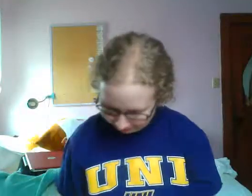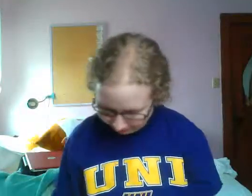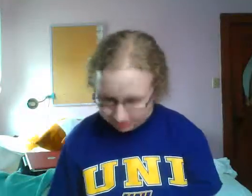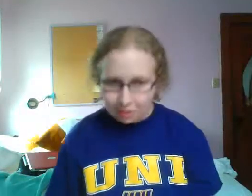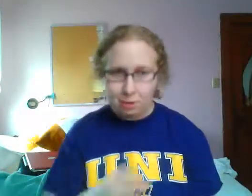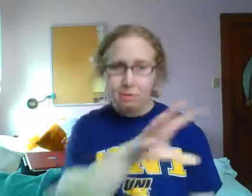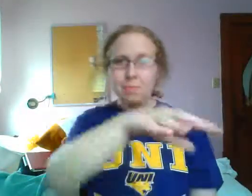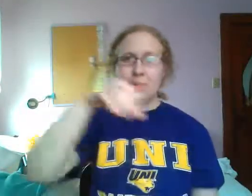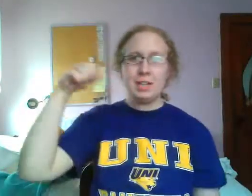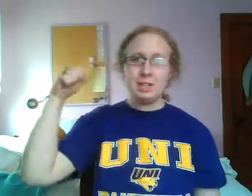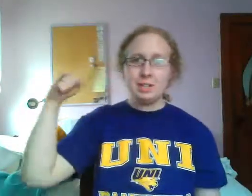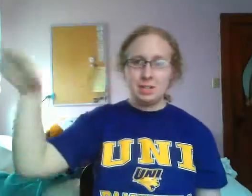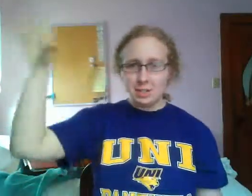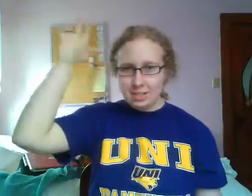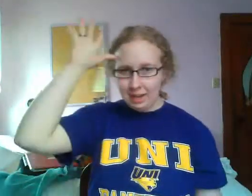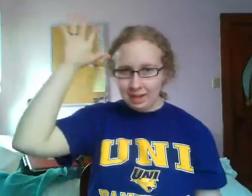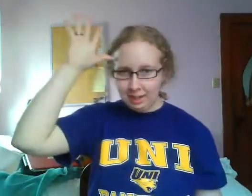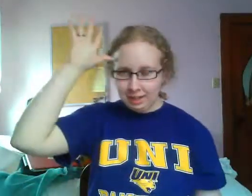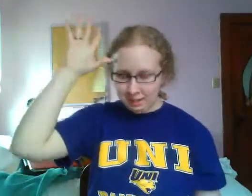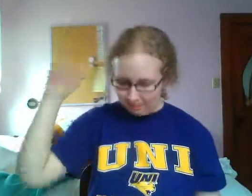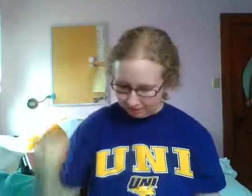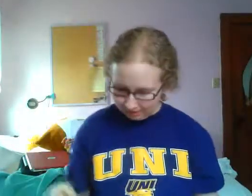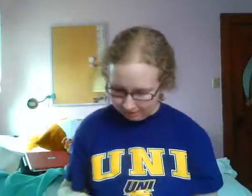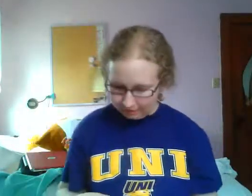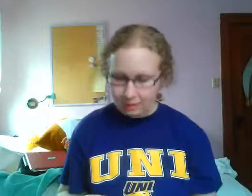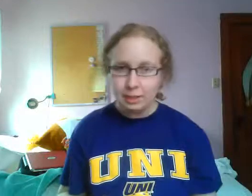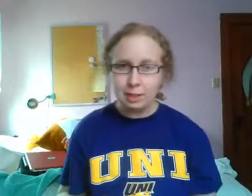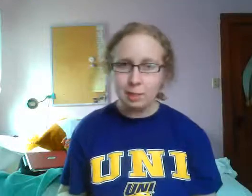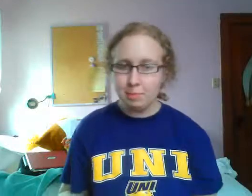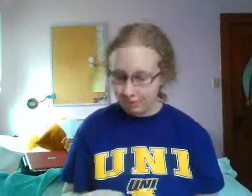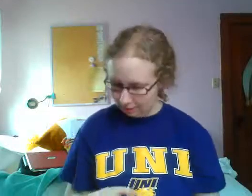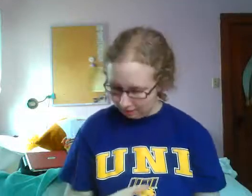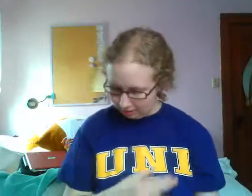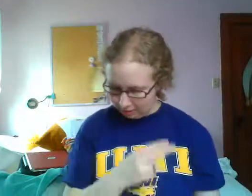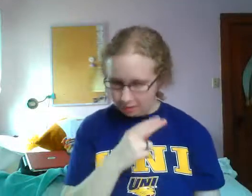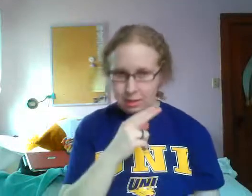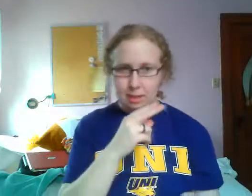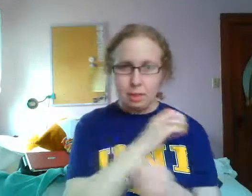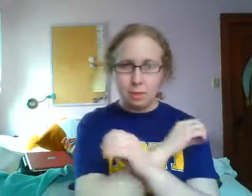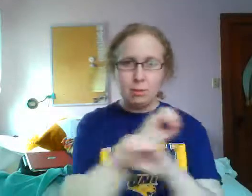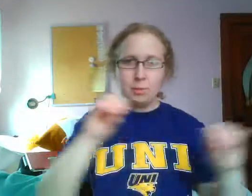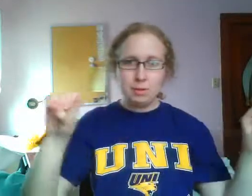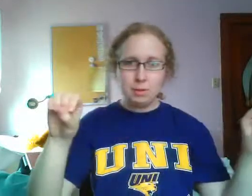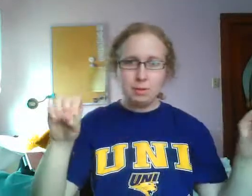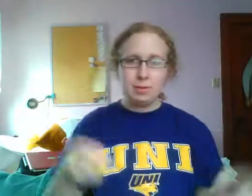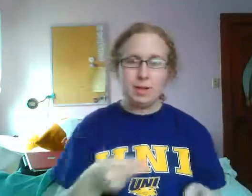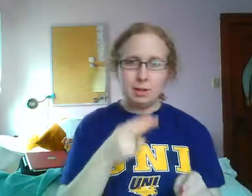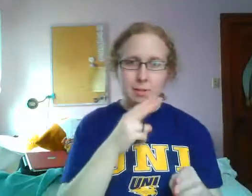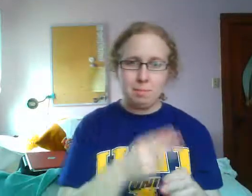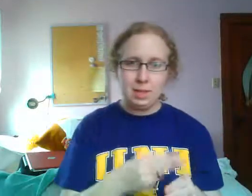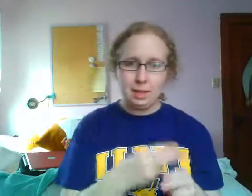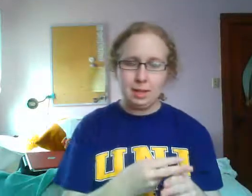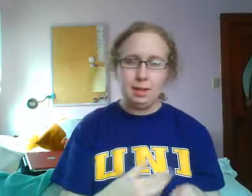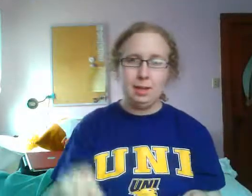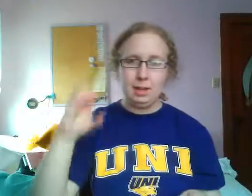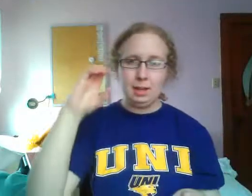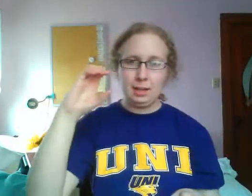Go fetch your daddy and tell him you don't care to be a